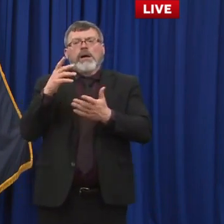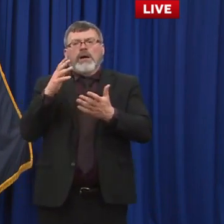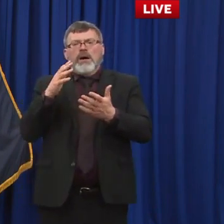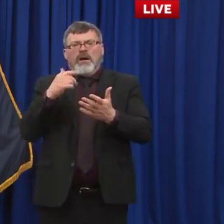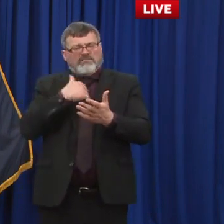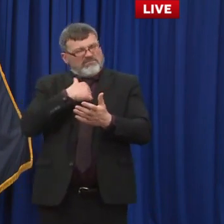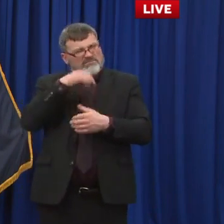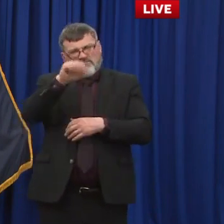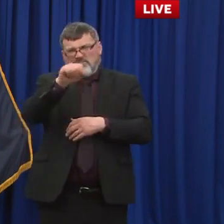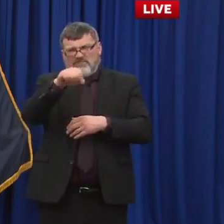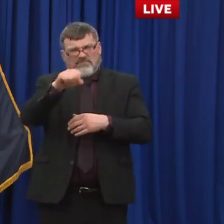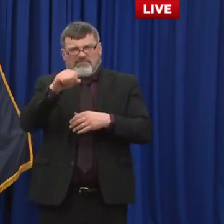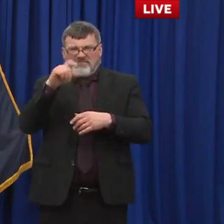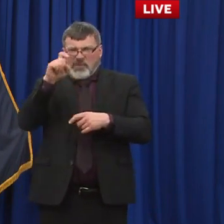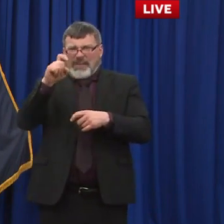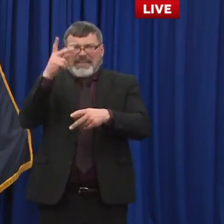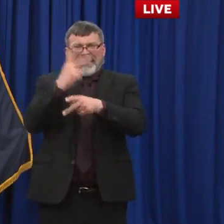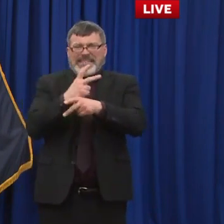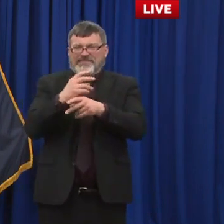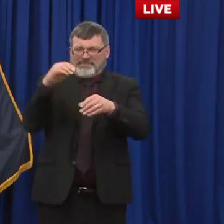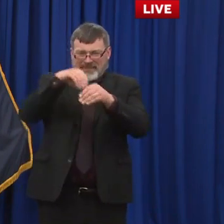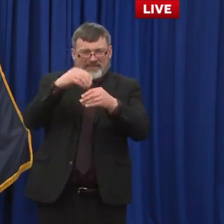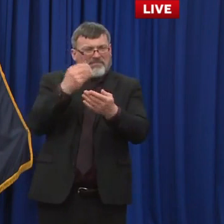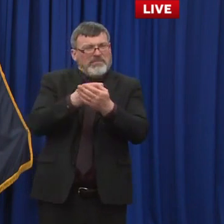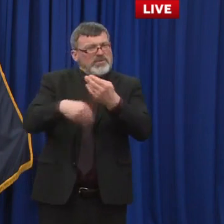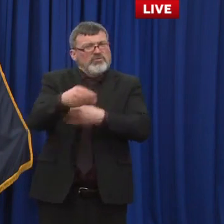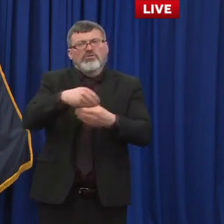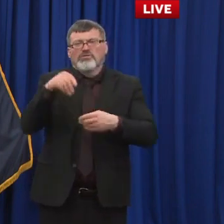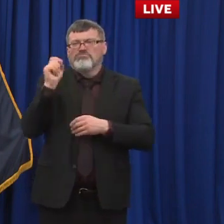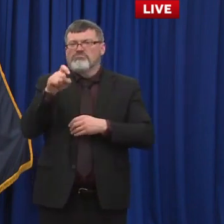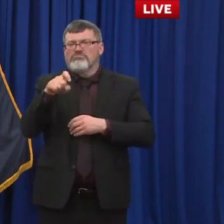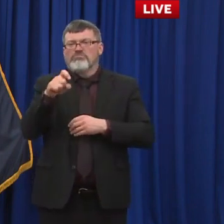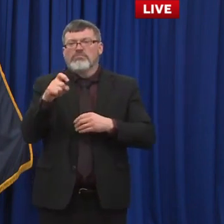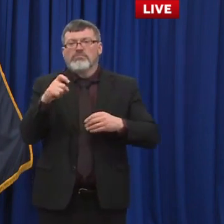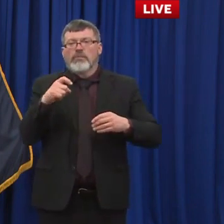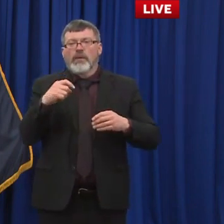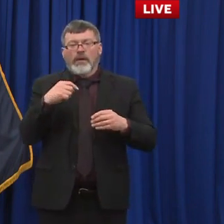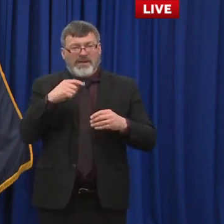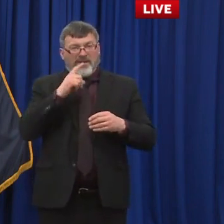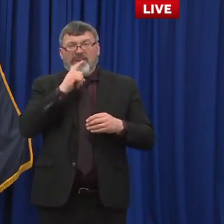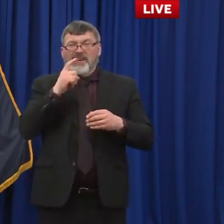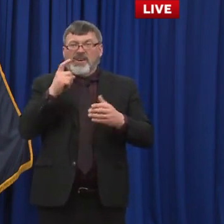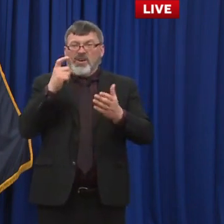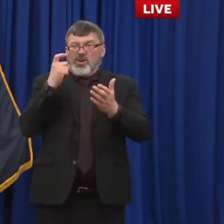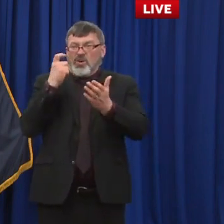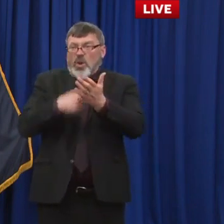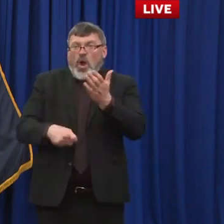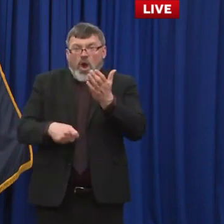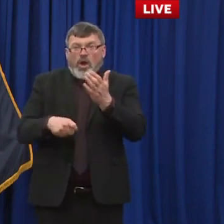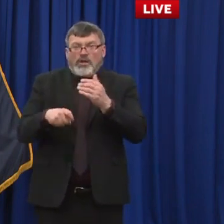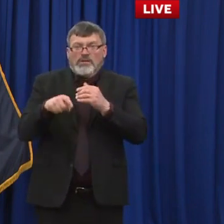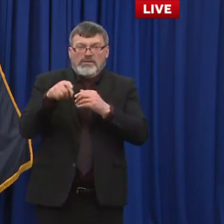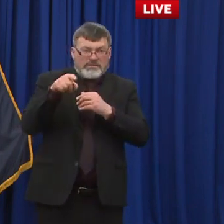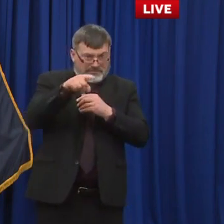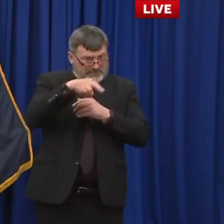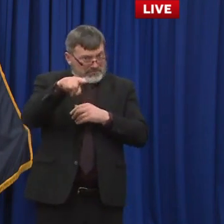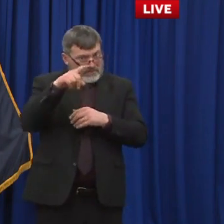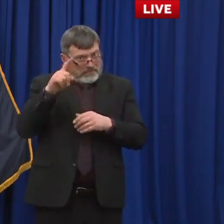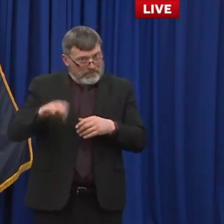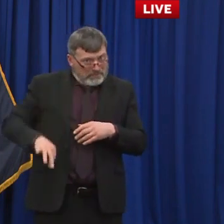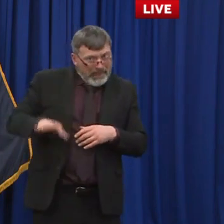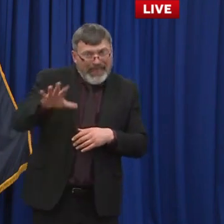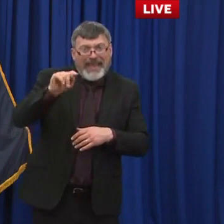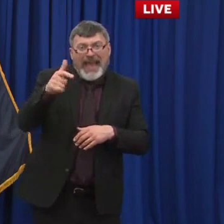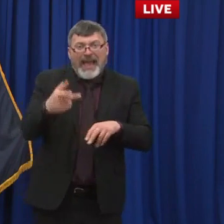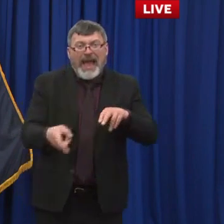another 10 million dollars in student loan repayment doesn't cost taxpayers a dollar by the way it's a great idea and a great opportunity to expand